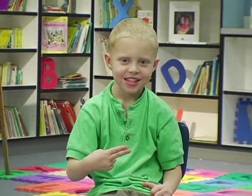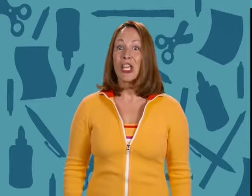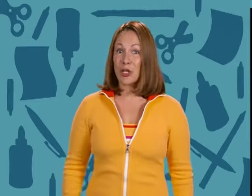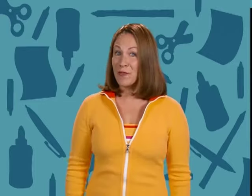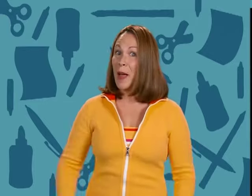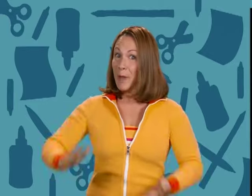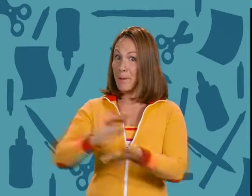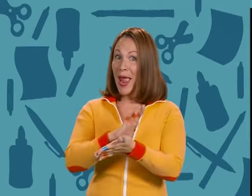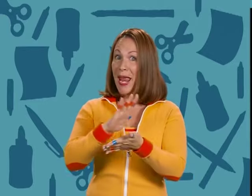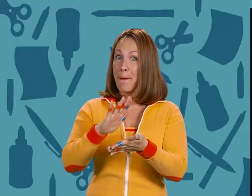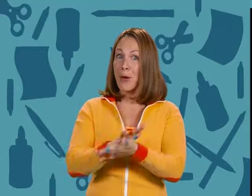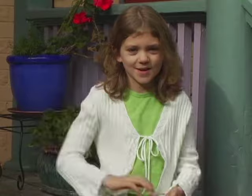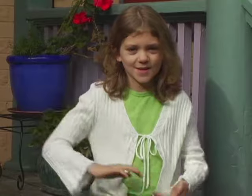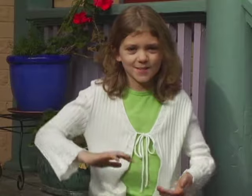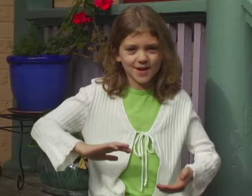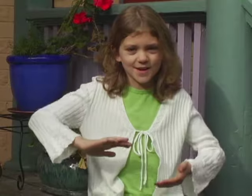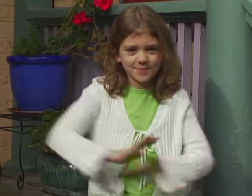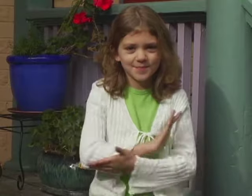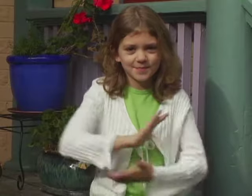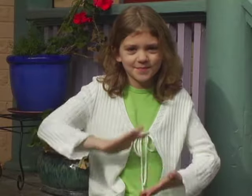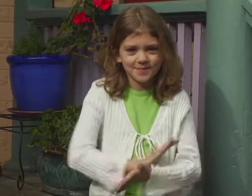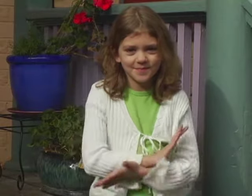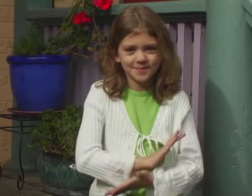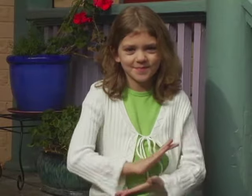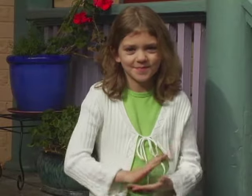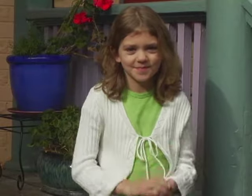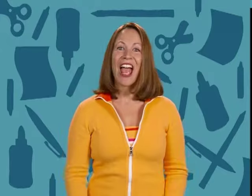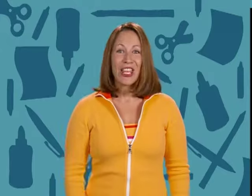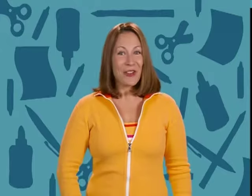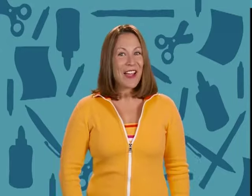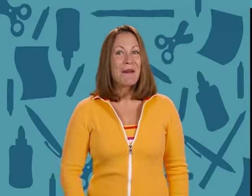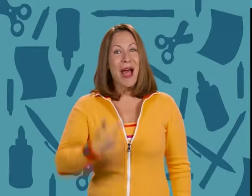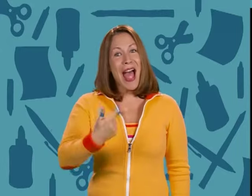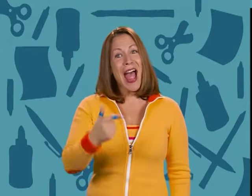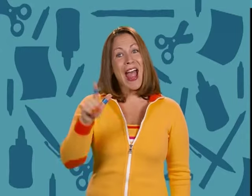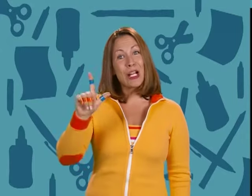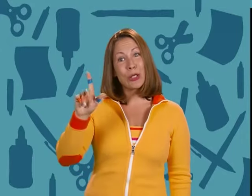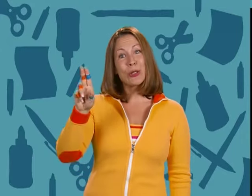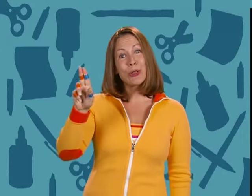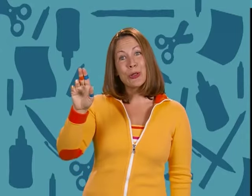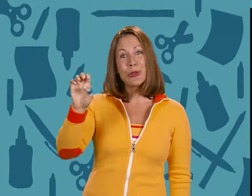You've got my paper. You've got my glue.